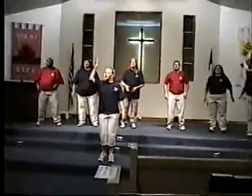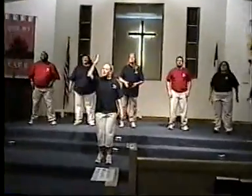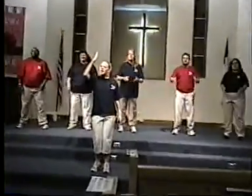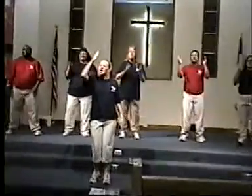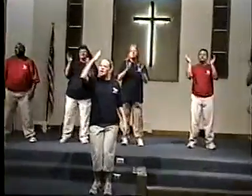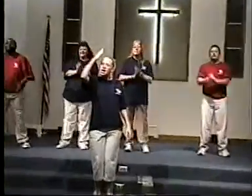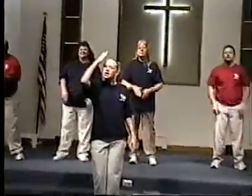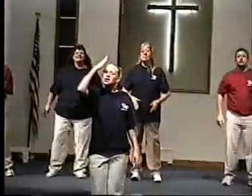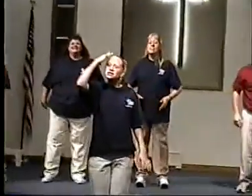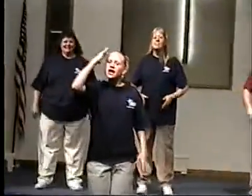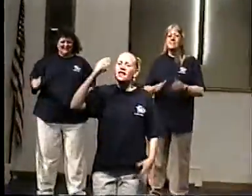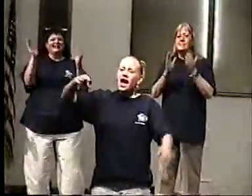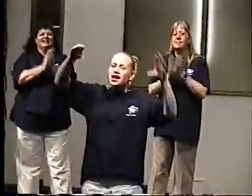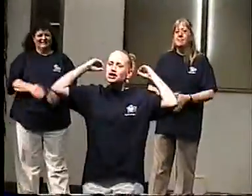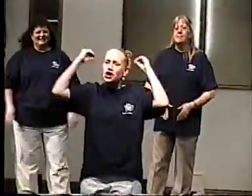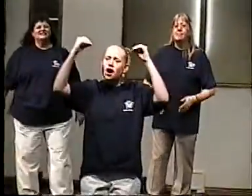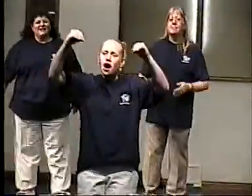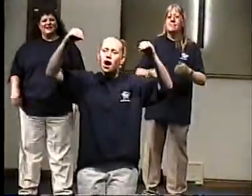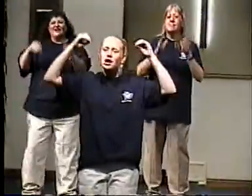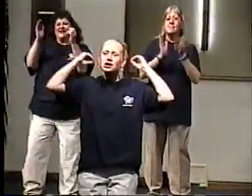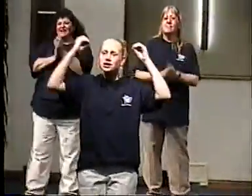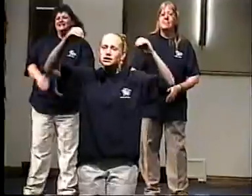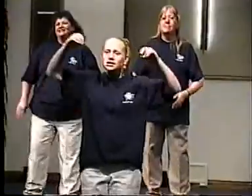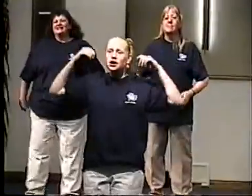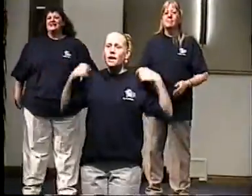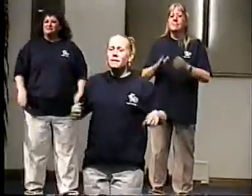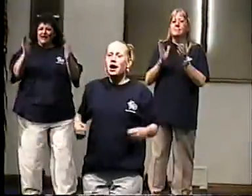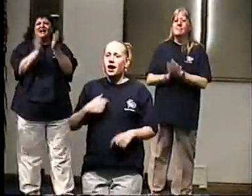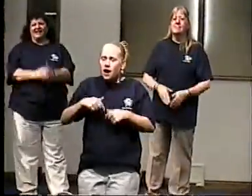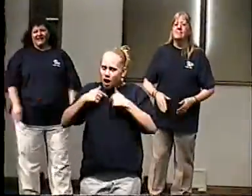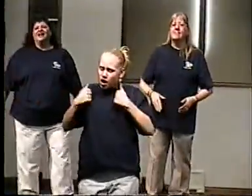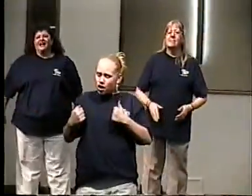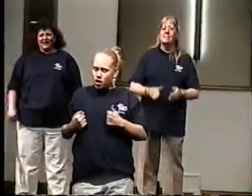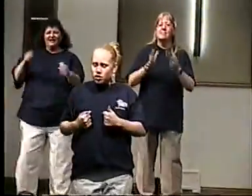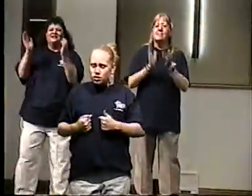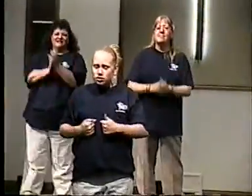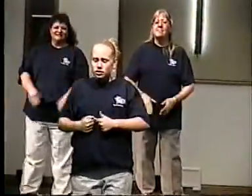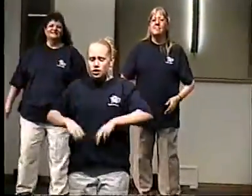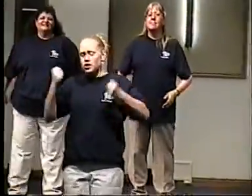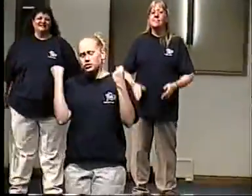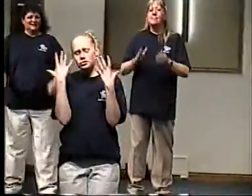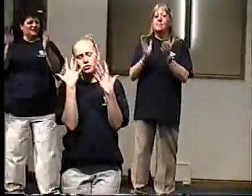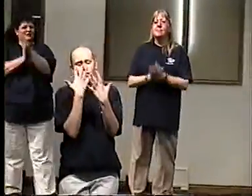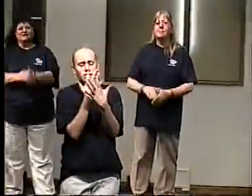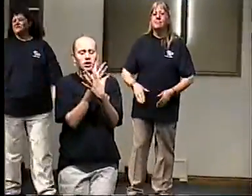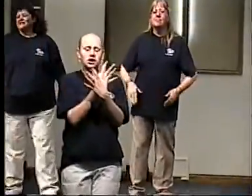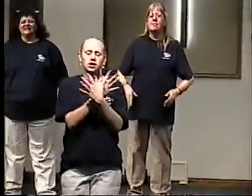days that taught my heart to fear